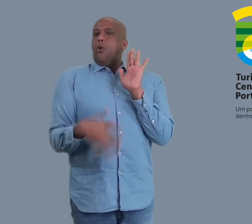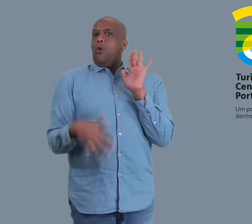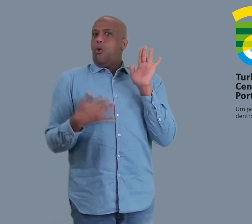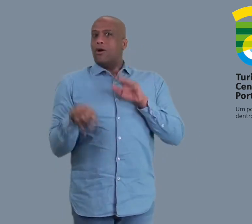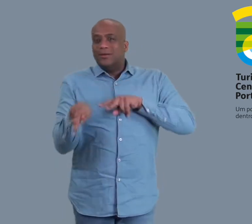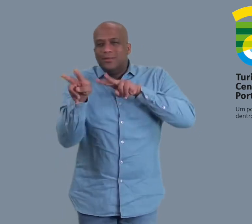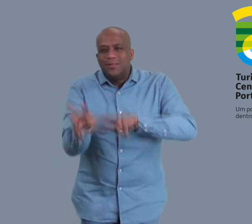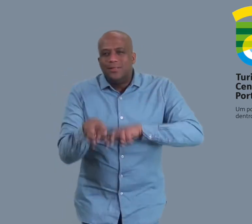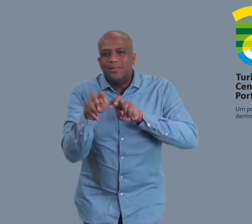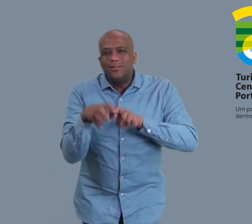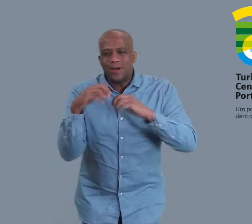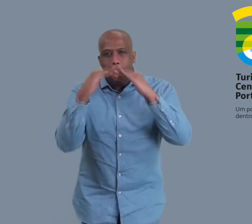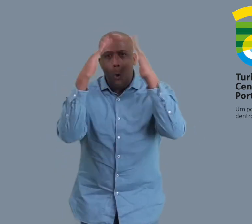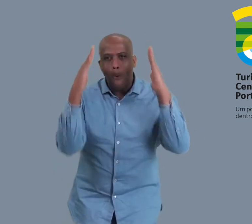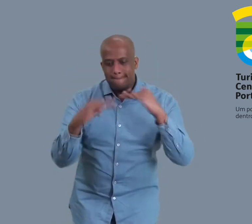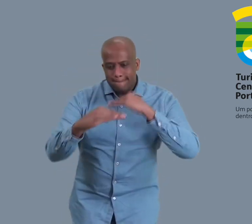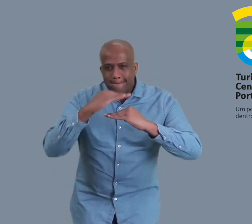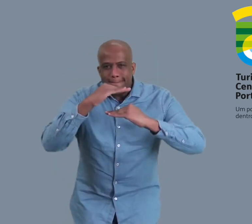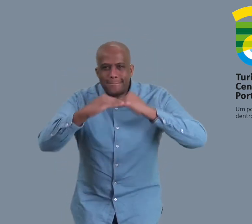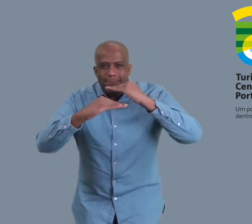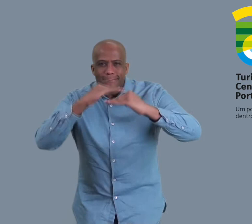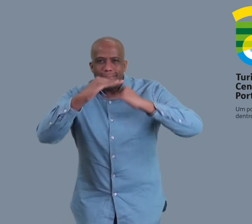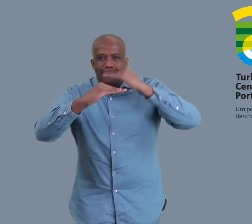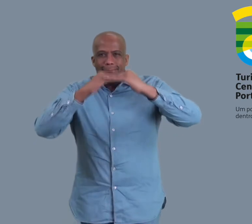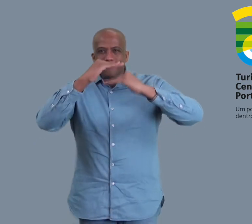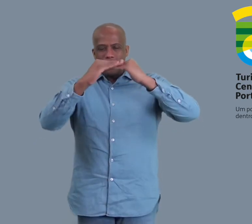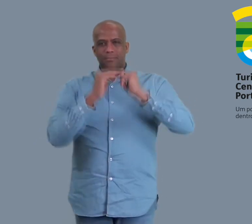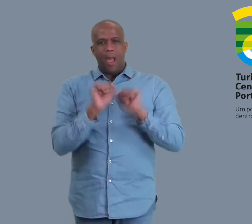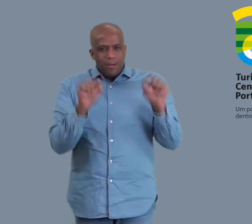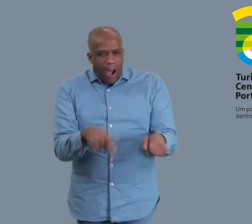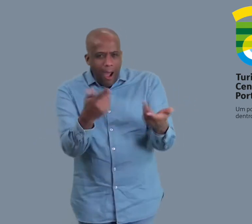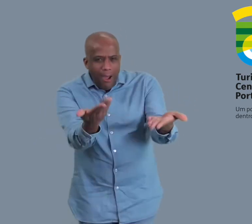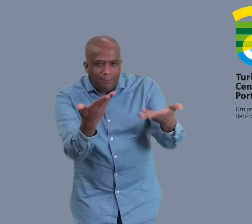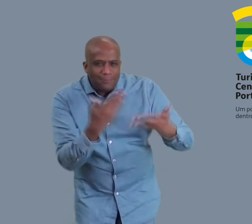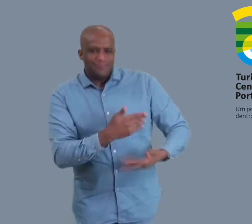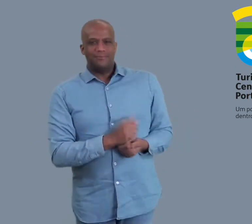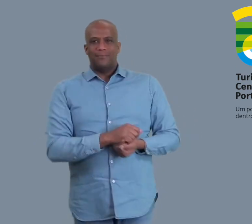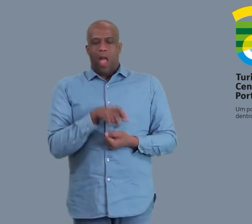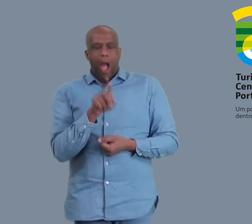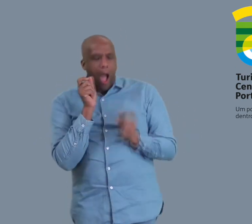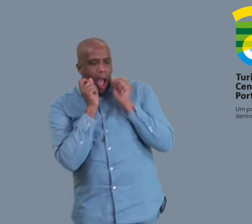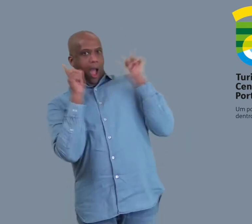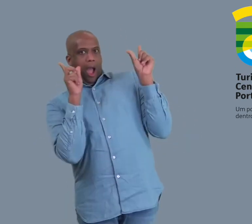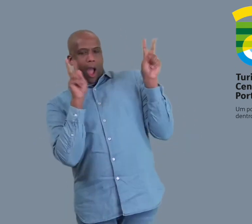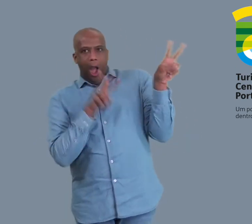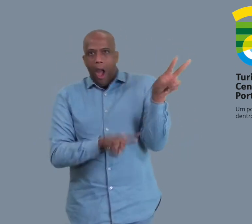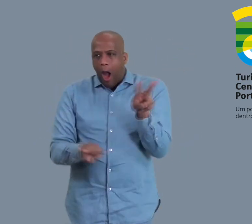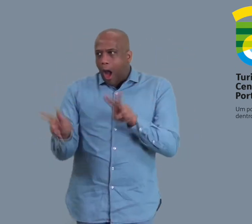and Shisht villages, discover mountains and natural parks,